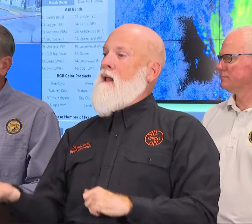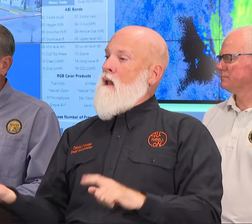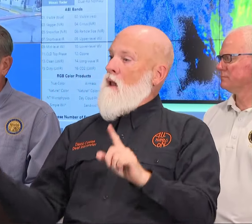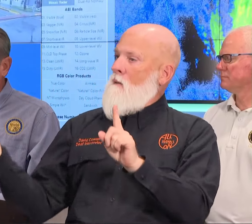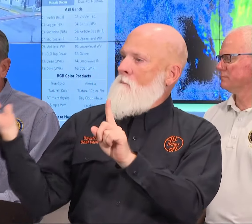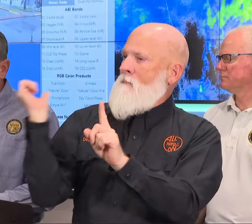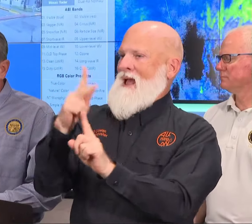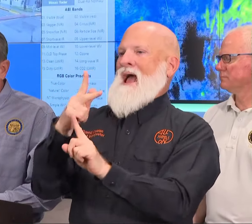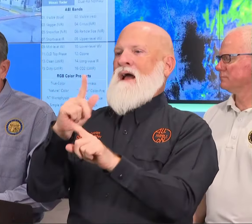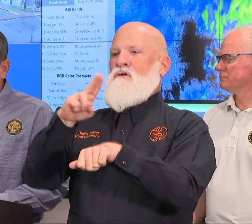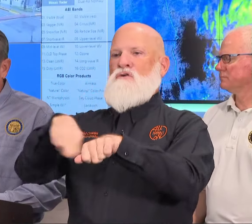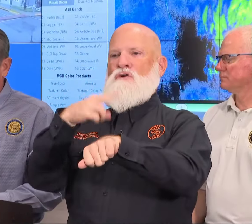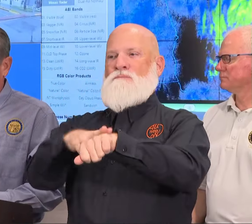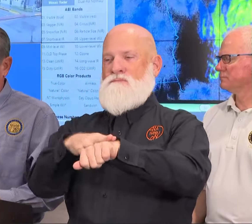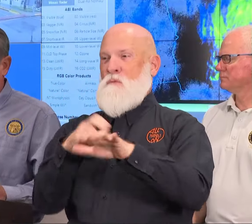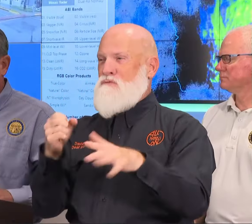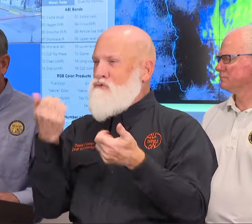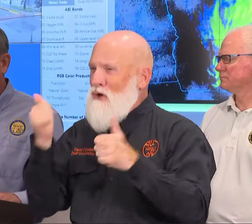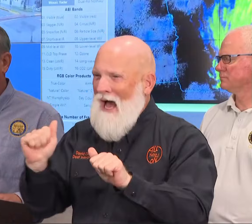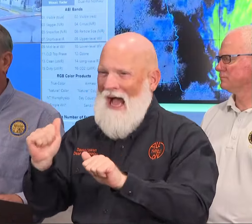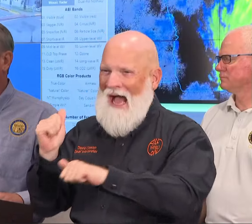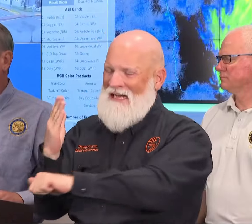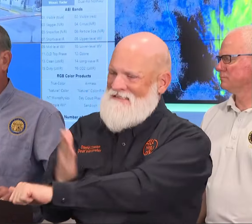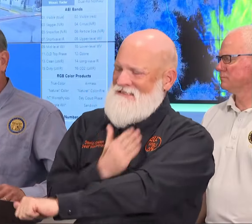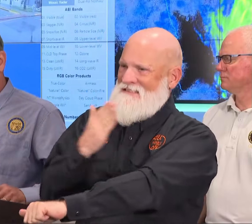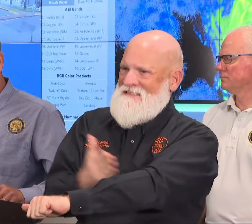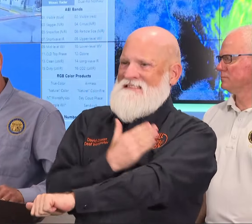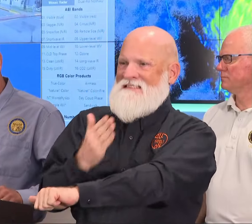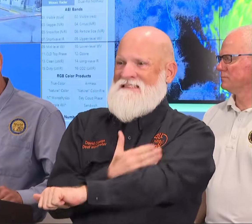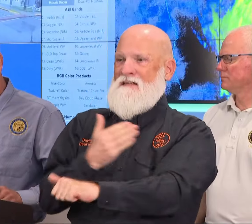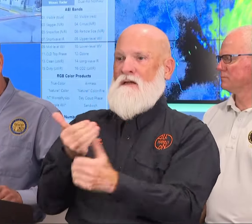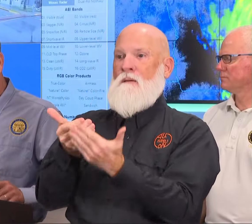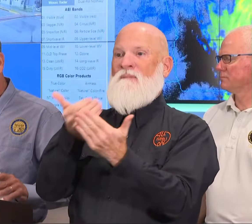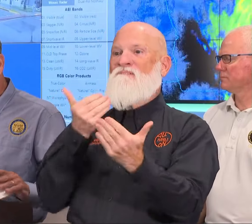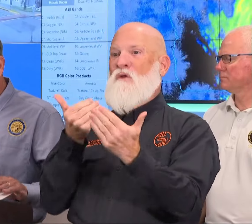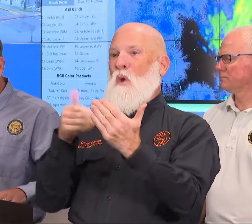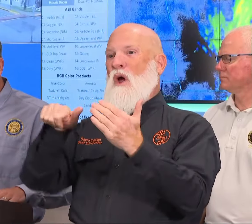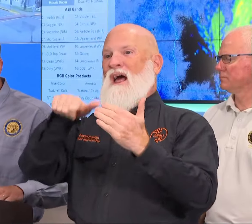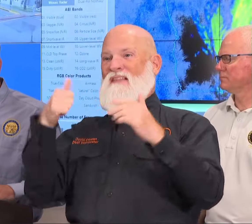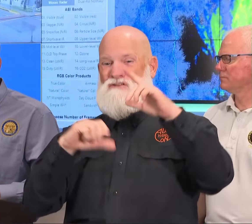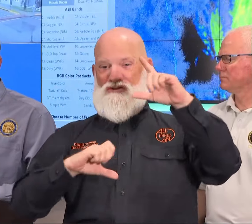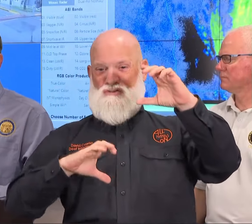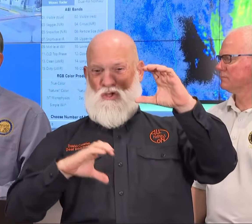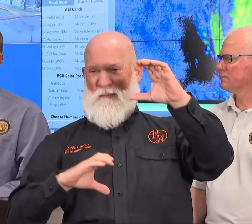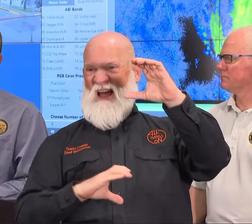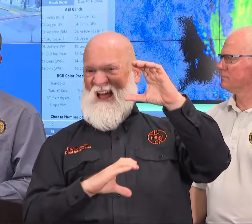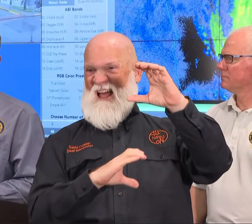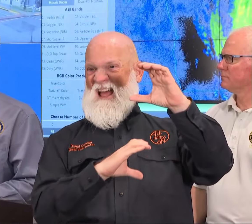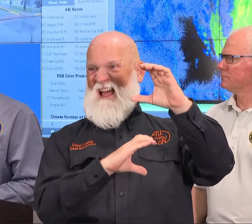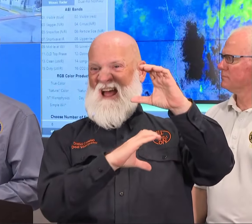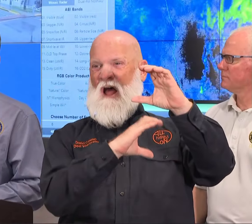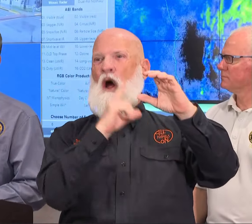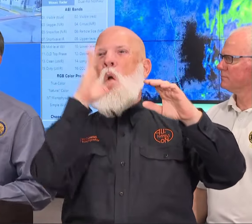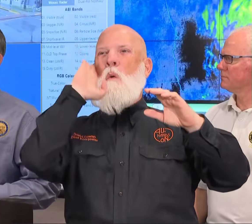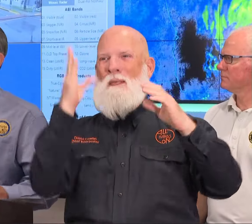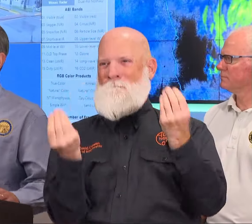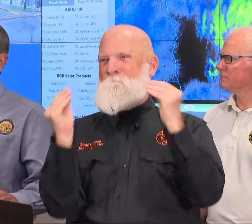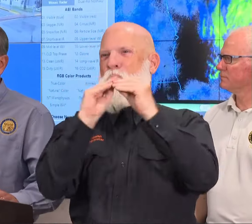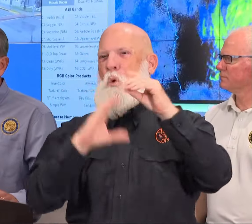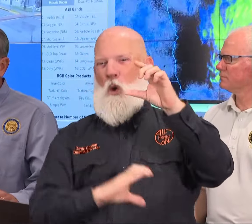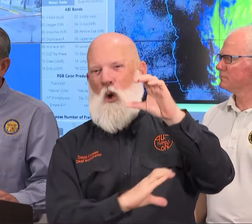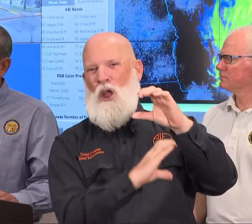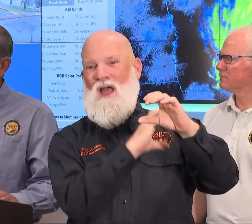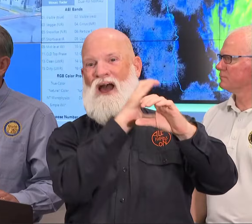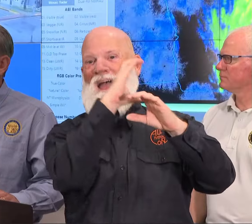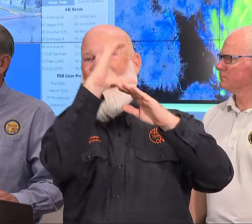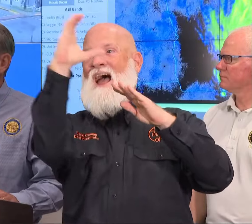and dumps a lot more rain on us. So I just want to thank our utility partners one request that I have for our citizens in the